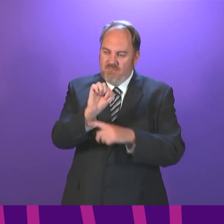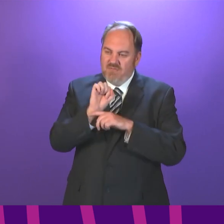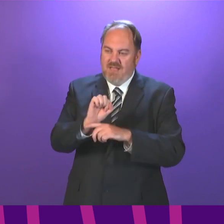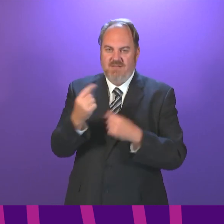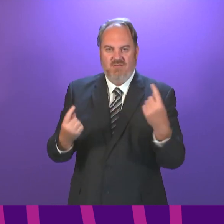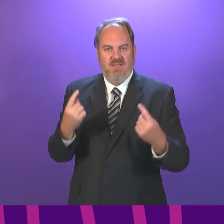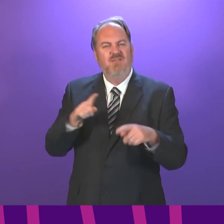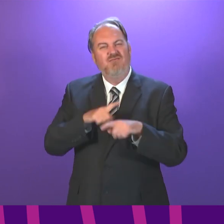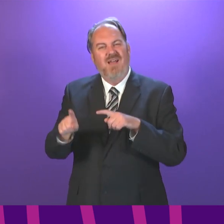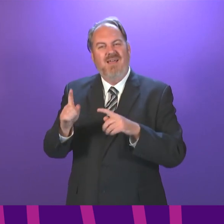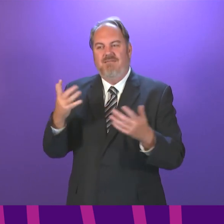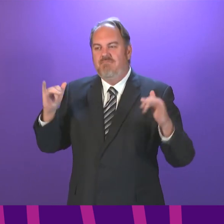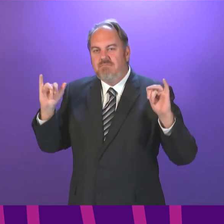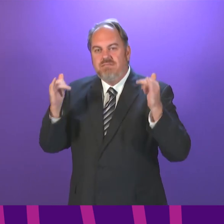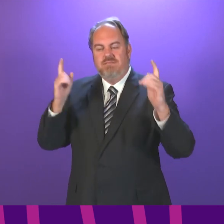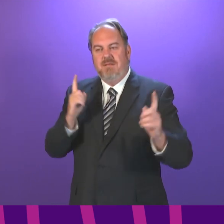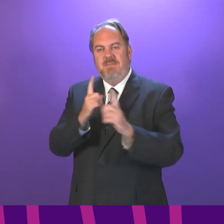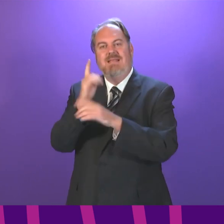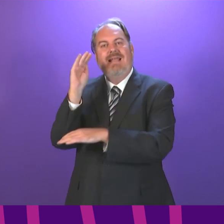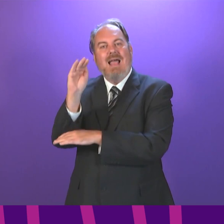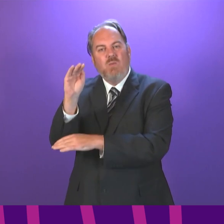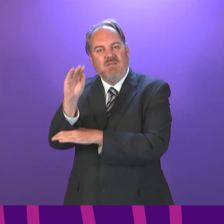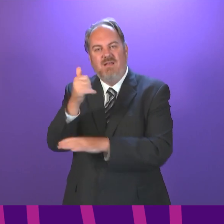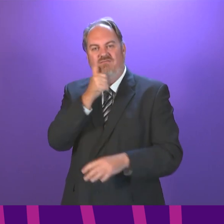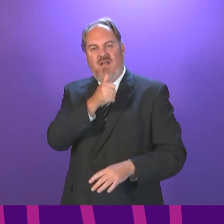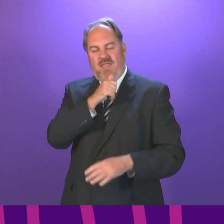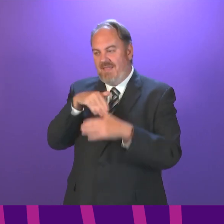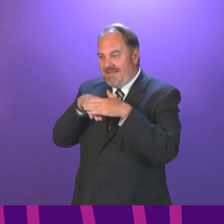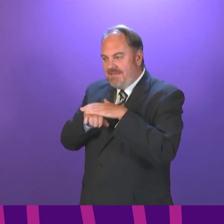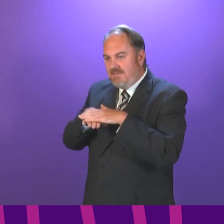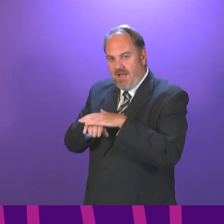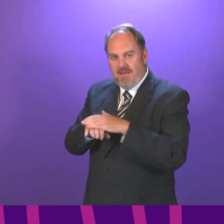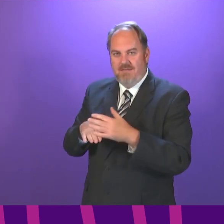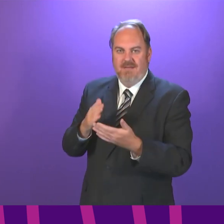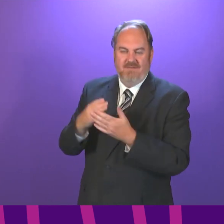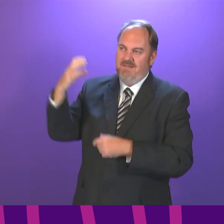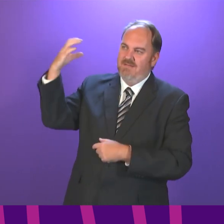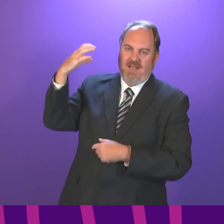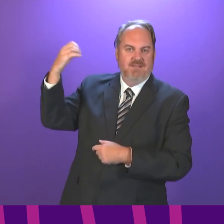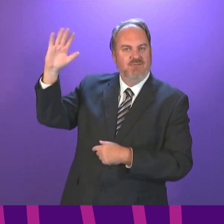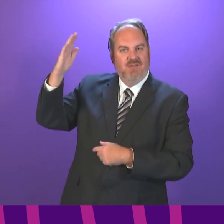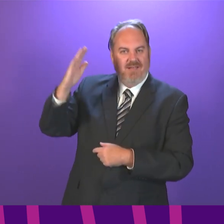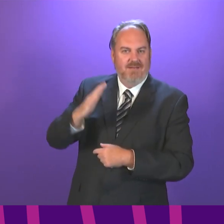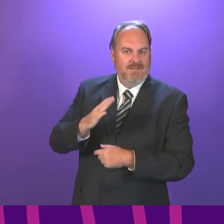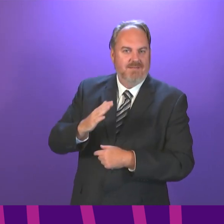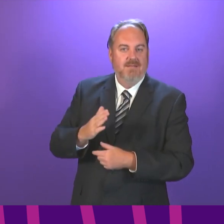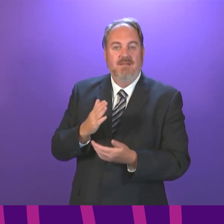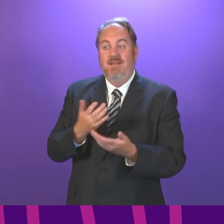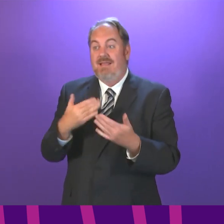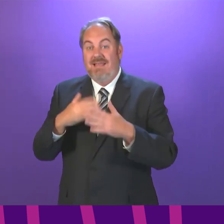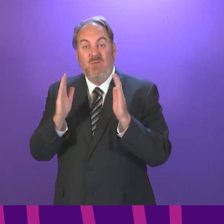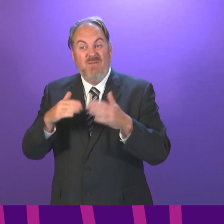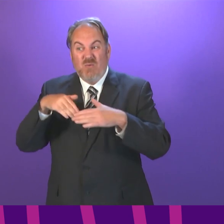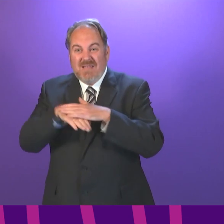outdoors as much as possible, especially for as long as we have reasonable weather. If you are meeting indoors, open windows, the better